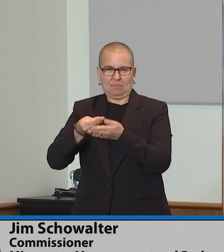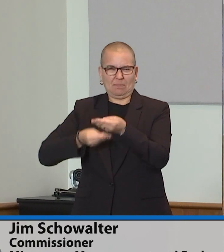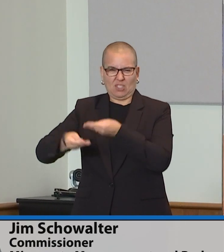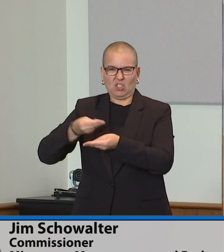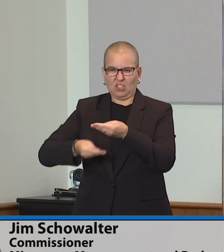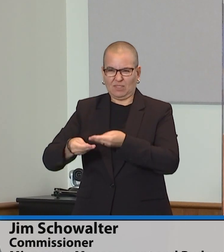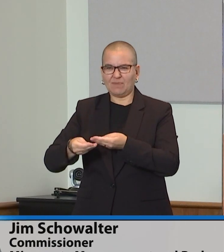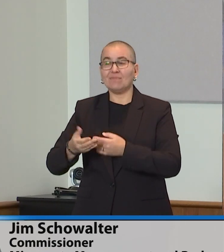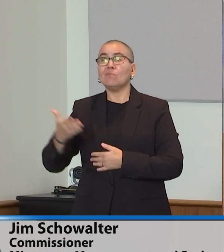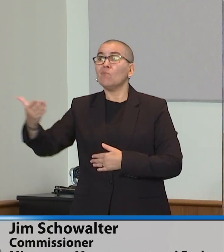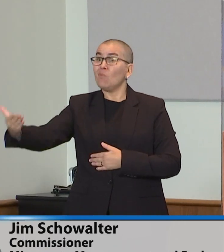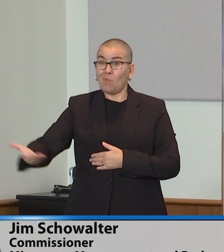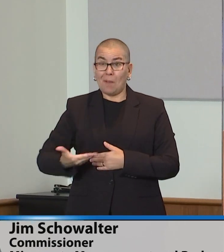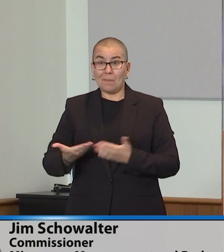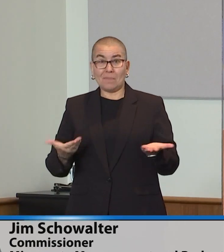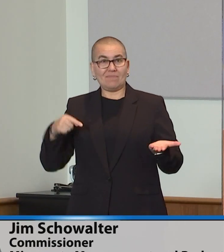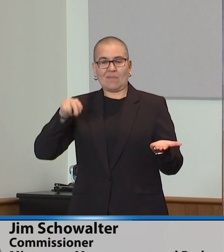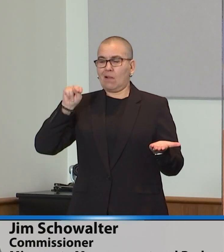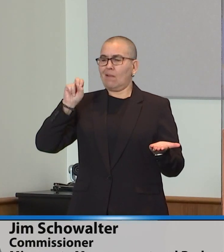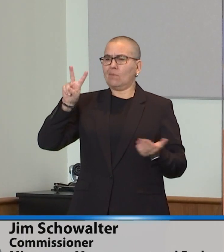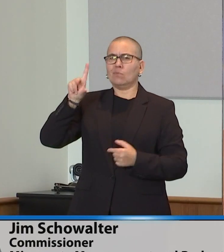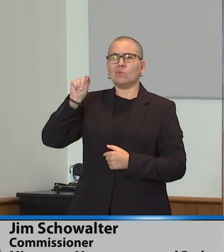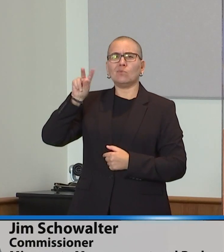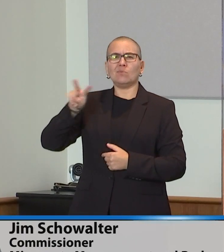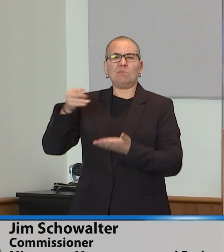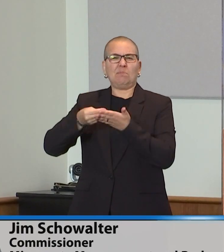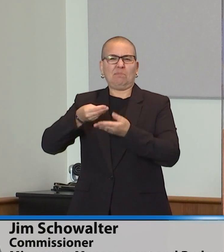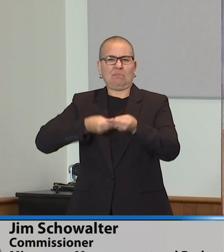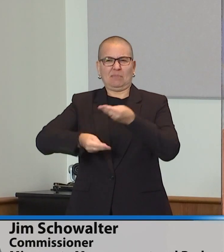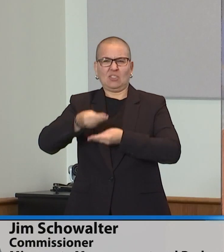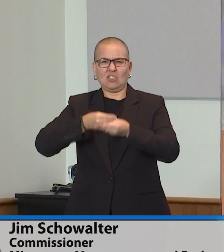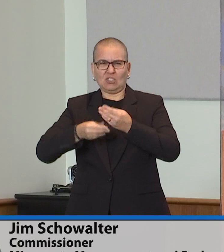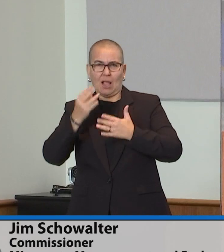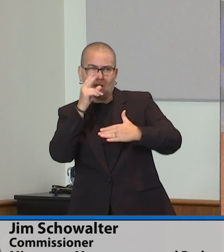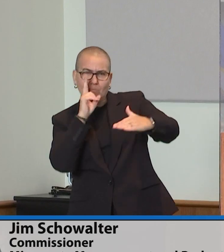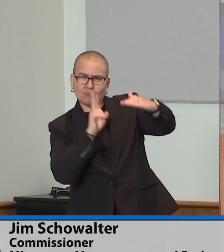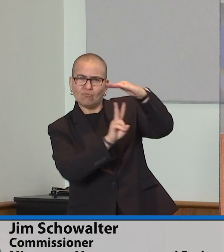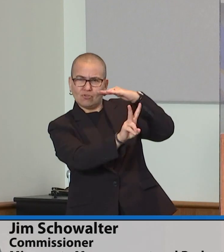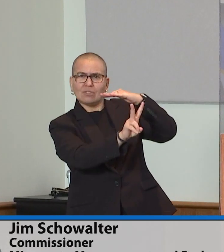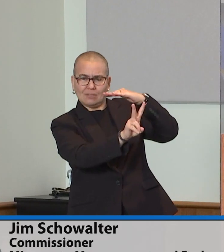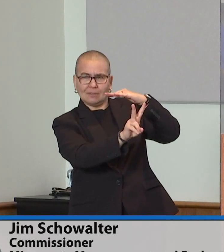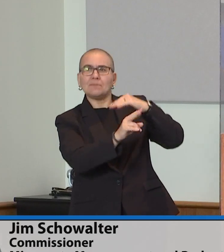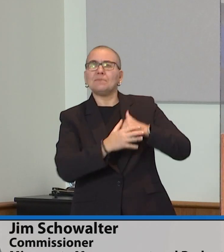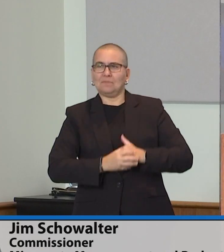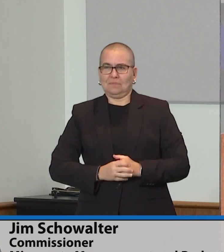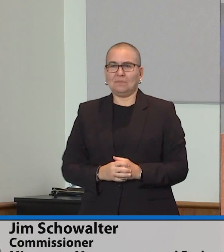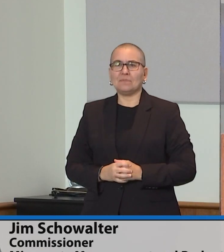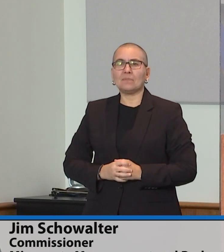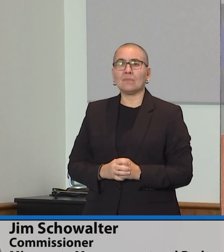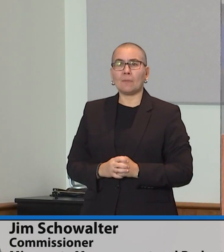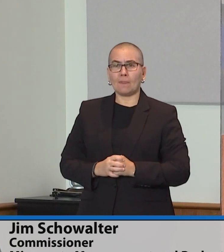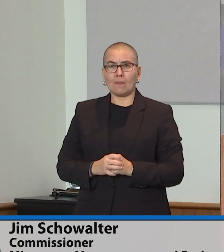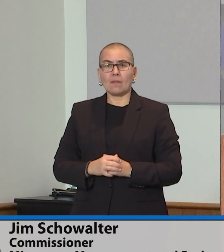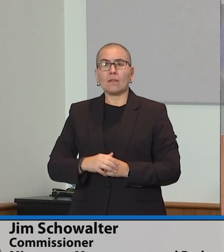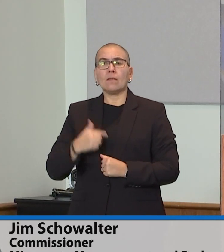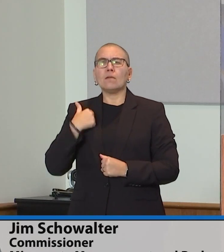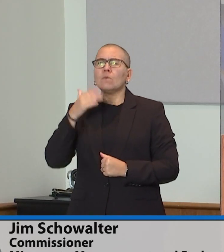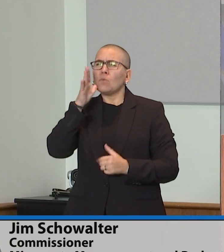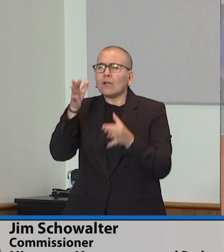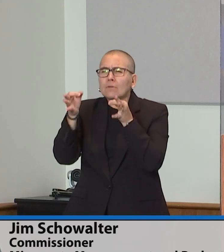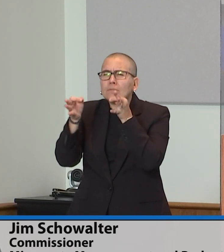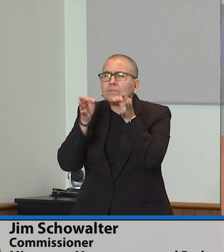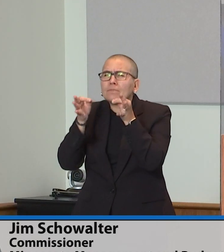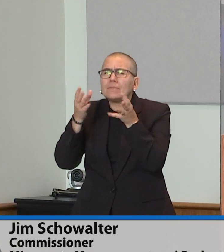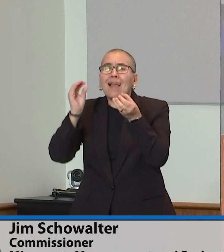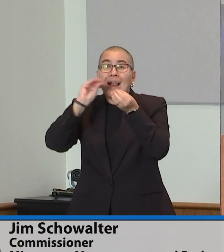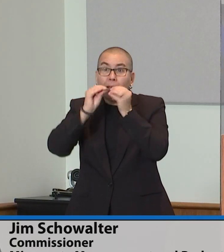Outlook. We're going to go through many data points here today, and it is our habit. We do this twice